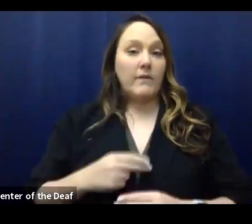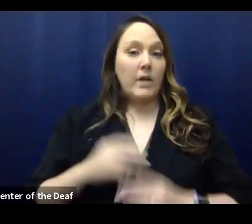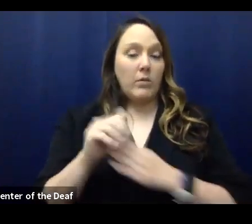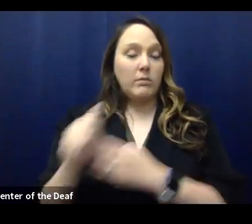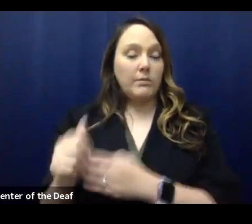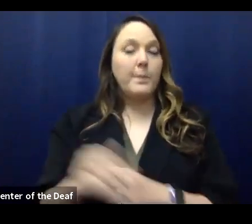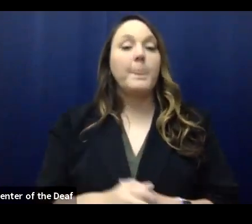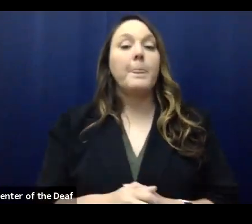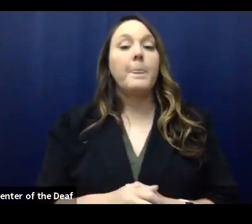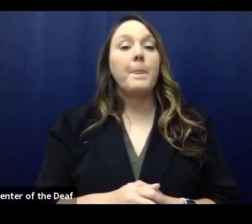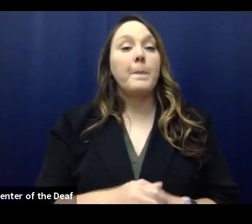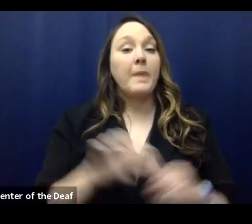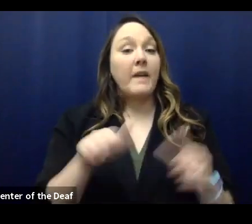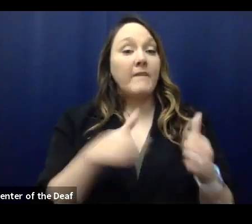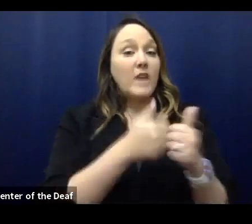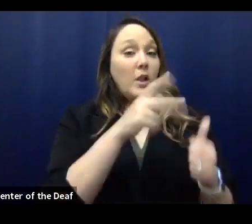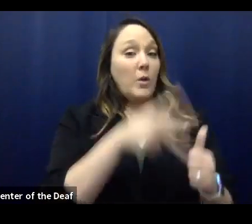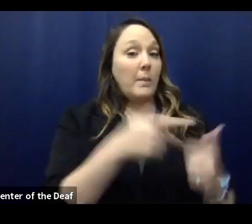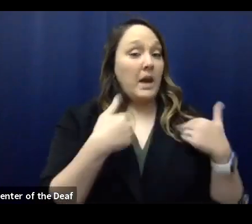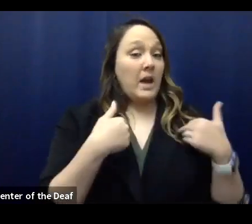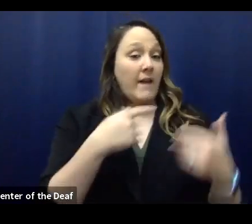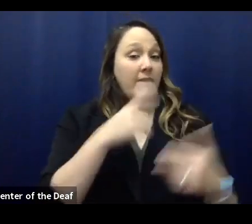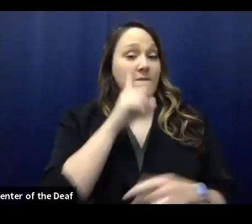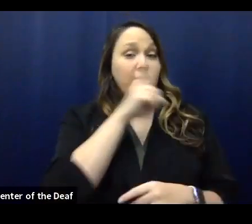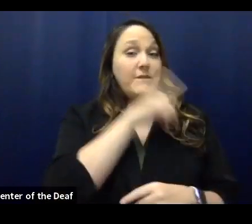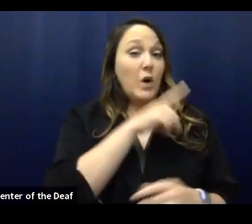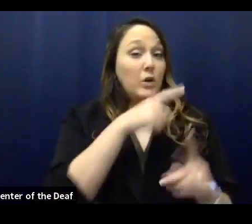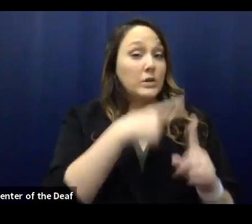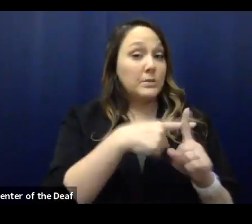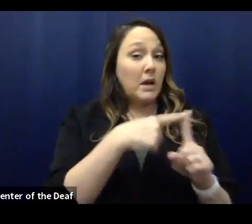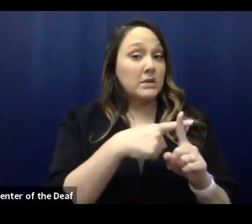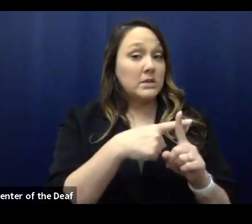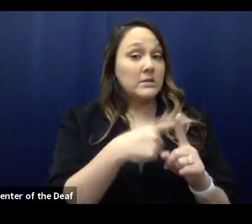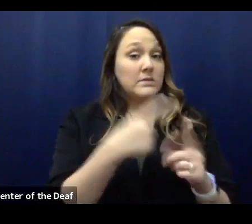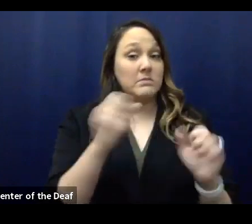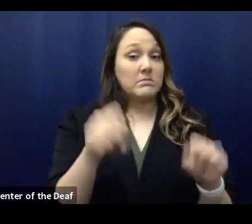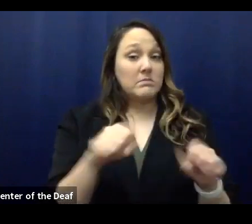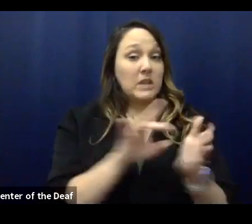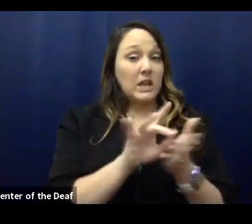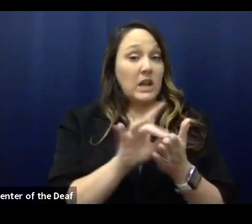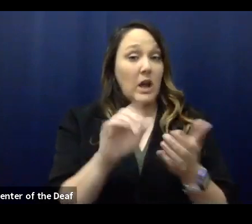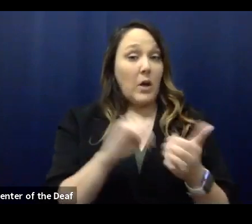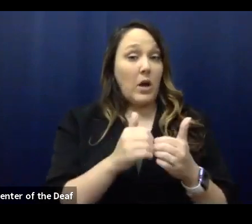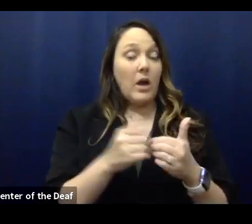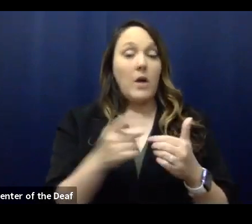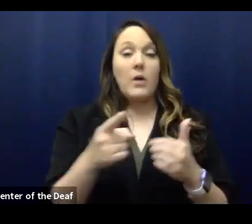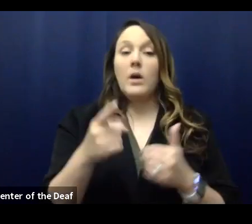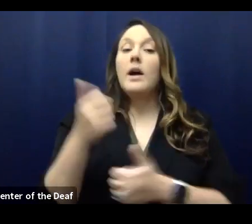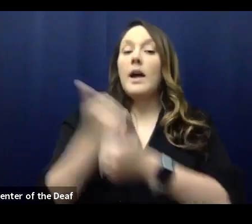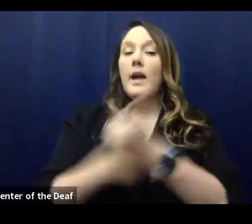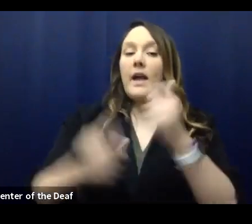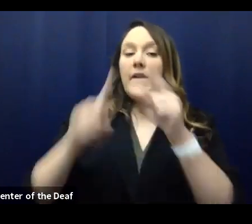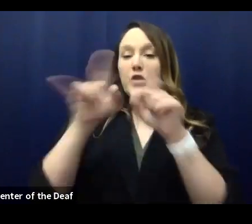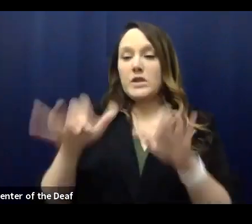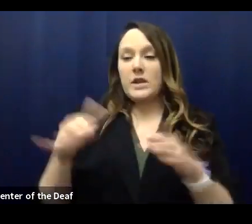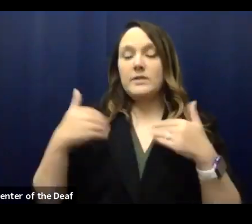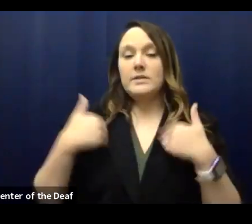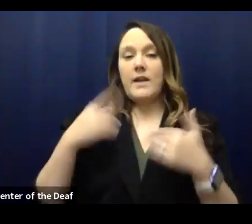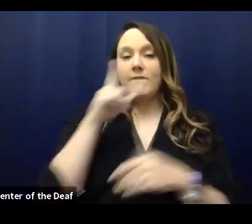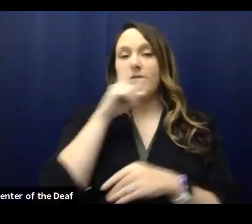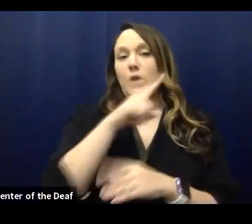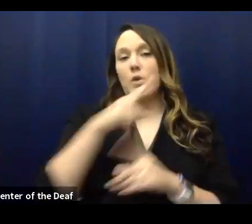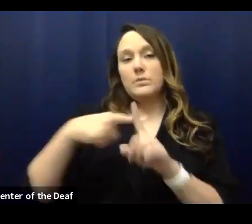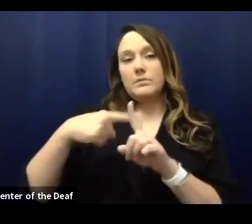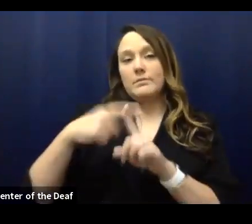is, are there quote, false positives? And if so, how are they counted? Um, they're always, every test has a false positive rate. Um,